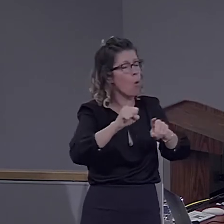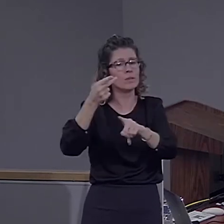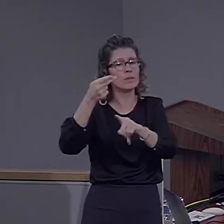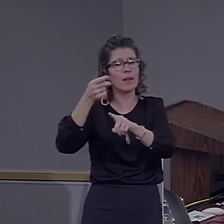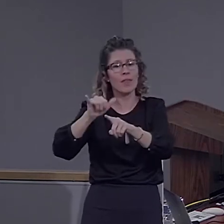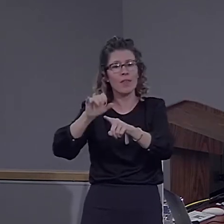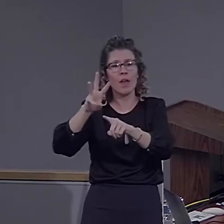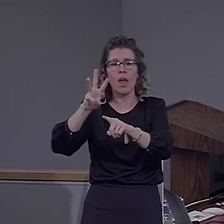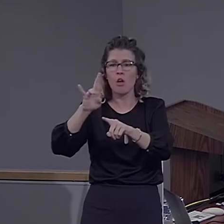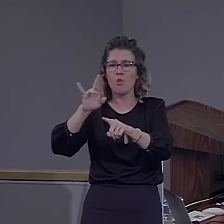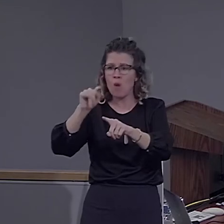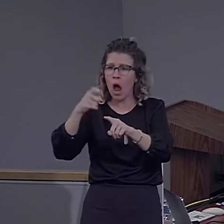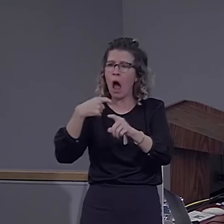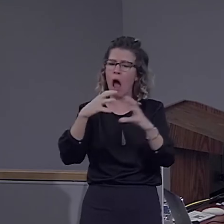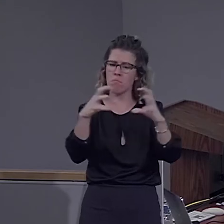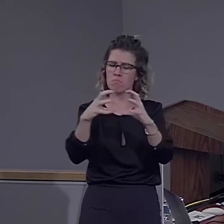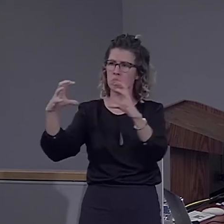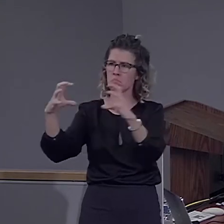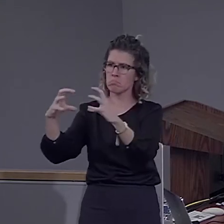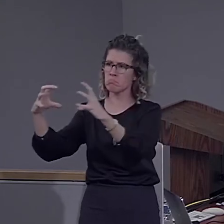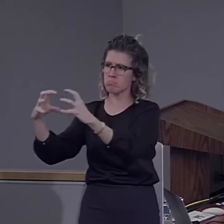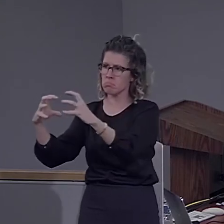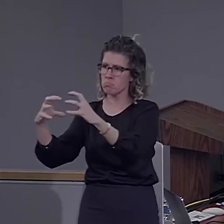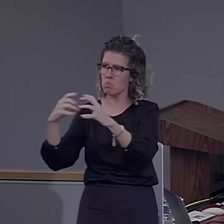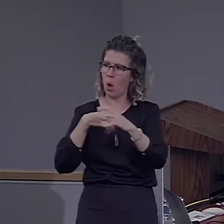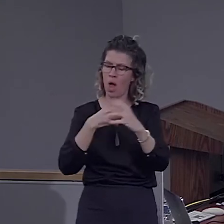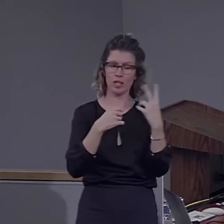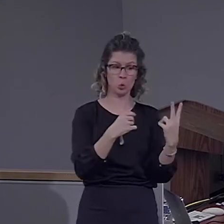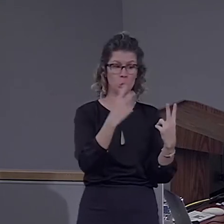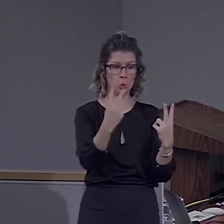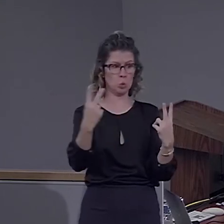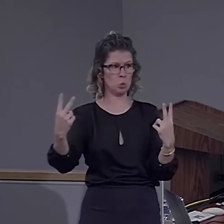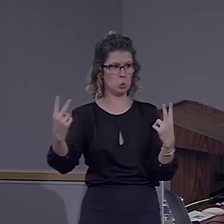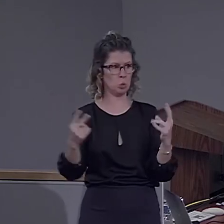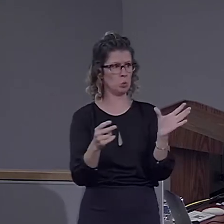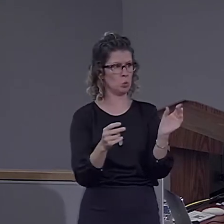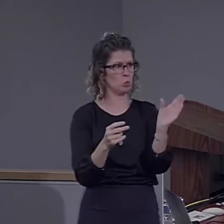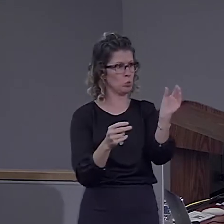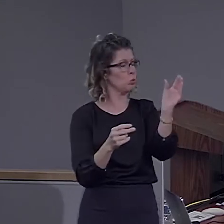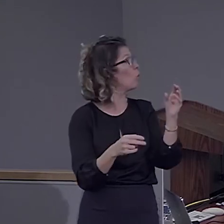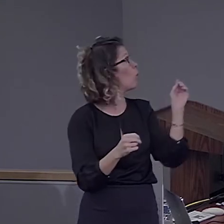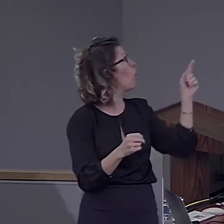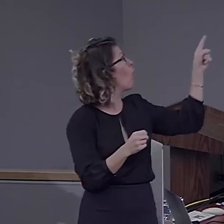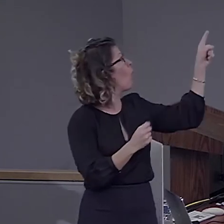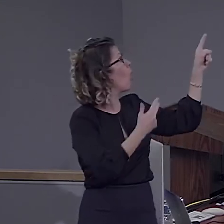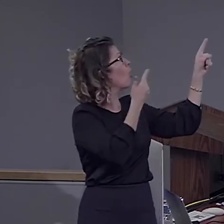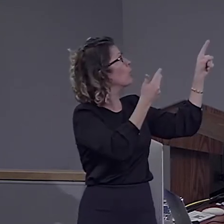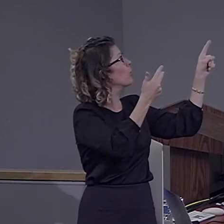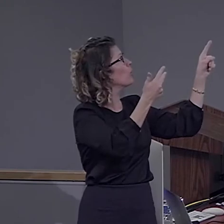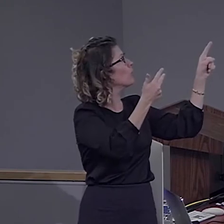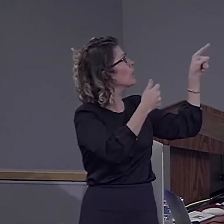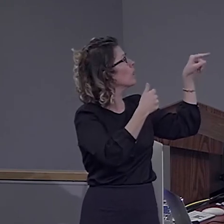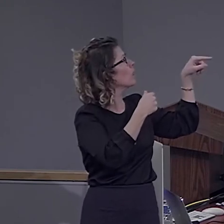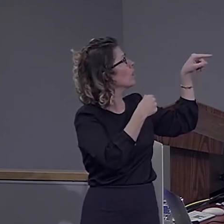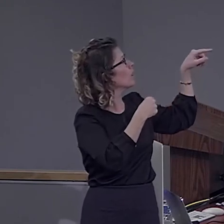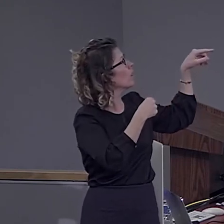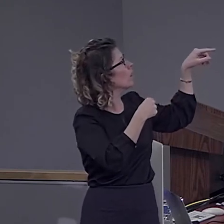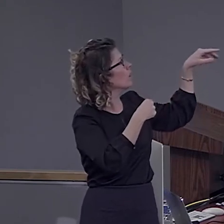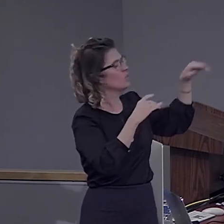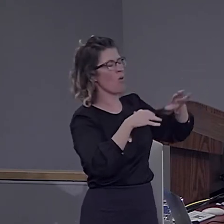Then we can have groups of three, groups of four, groups of six, and all the way to a full sentence.